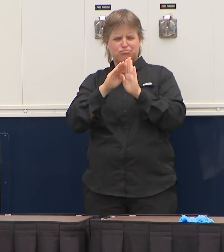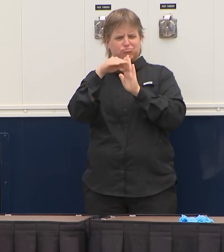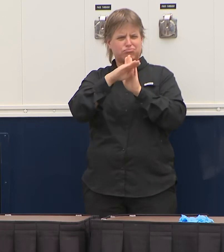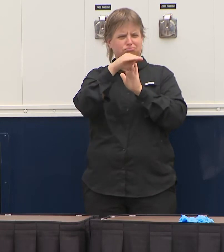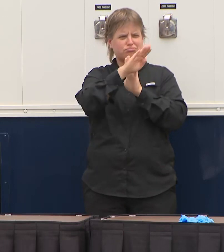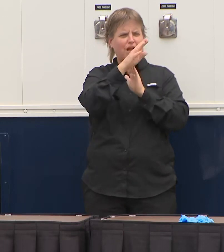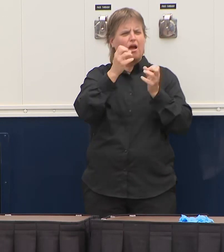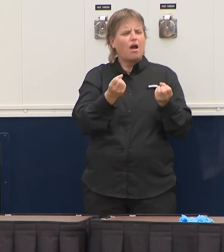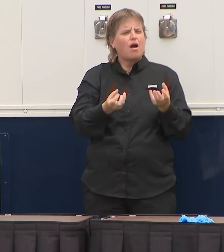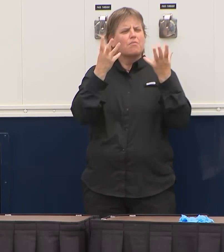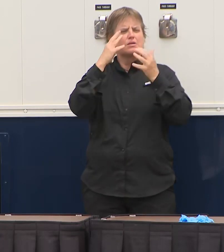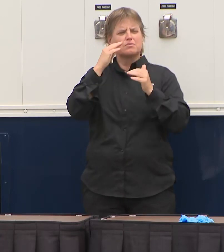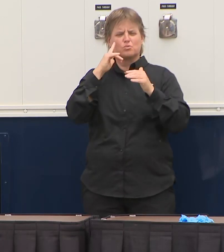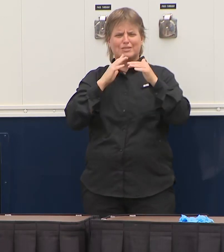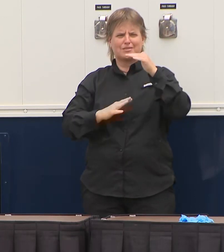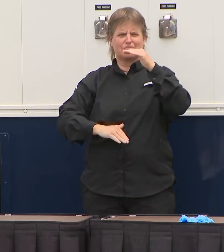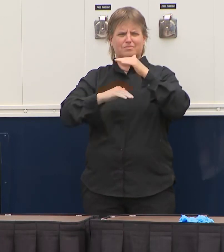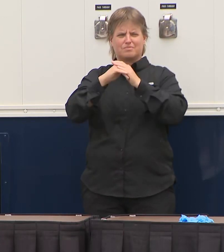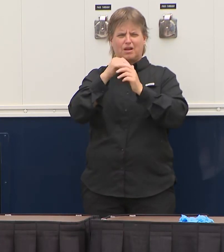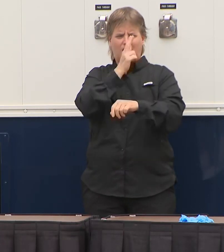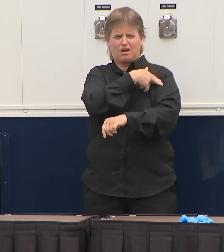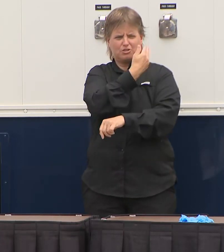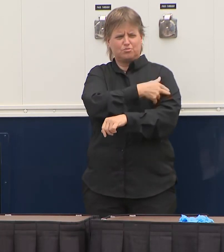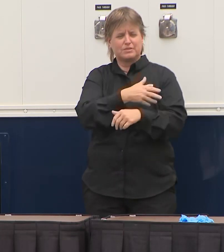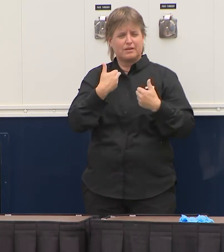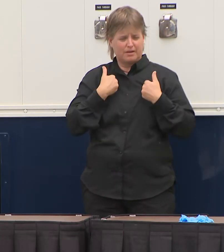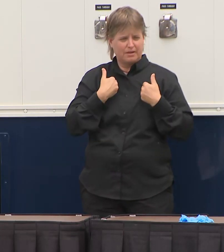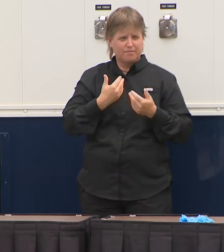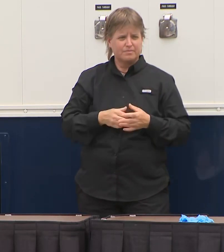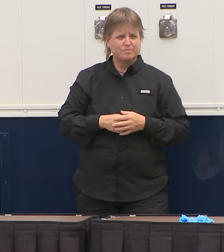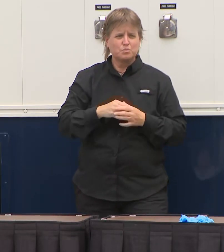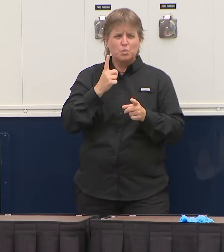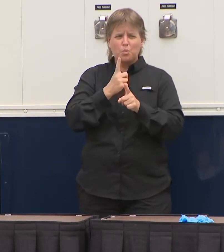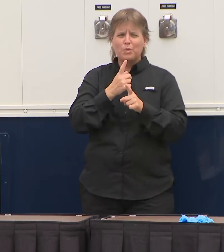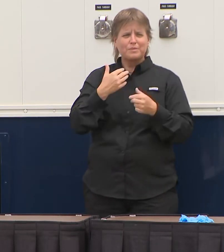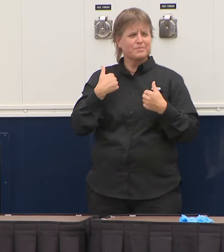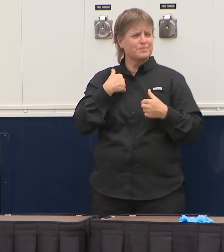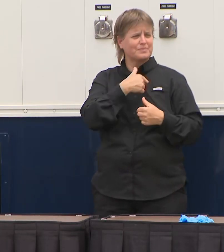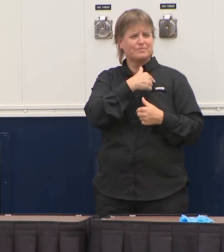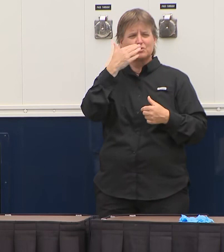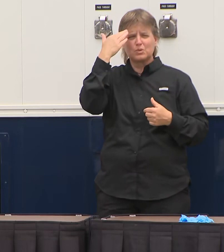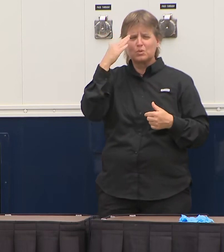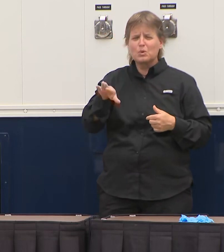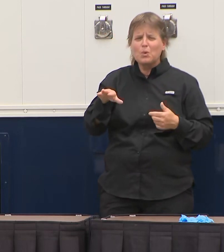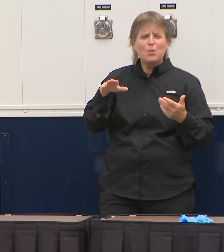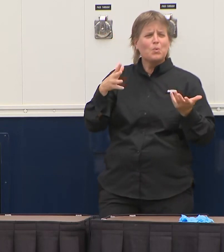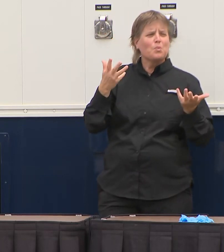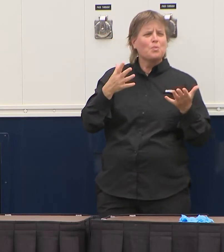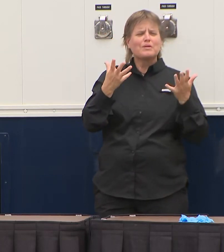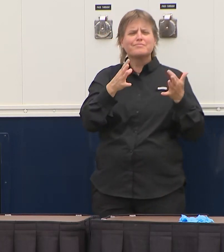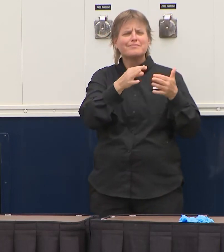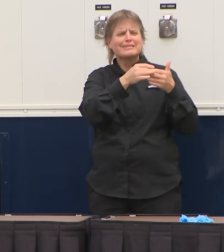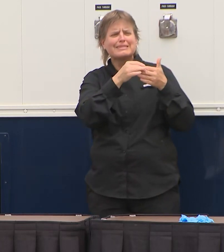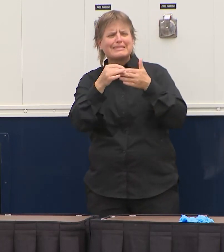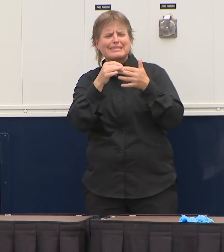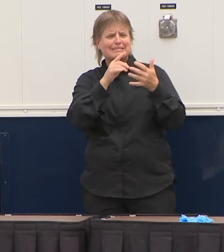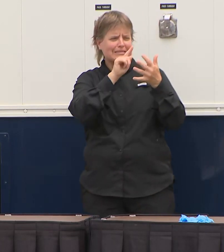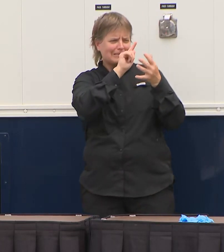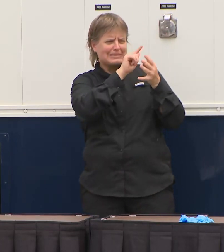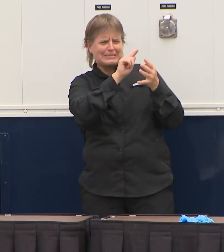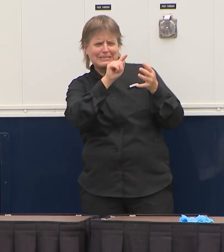control. It also kind of gives us an indication of which direction we're going in the state of Florida. And then I would also just say,